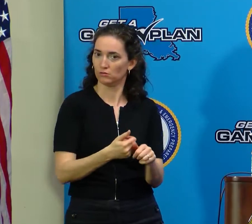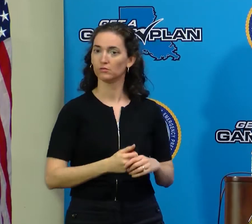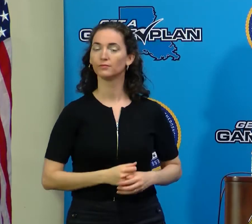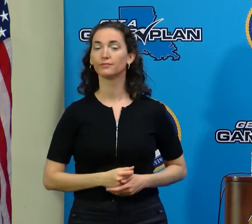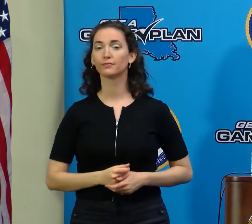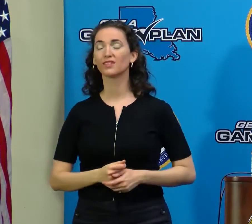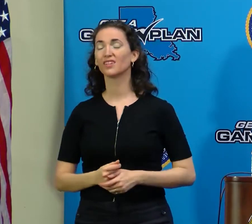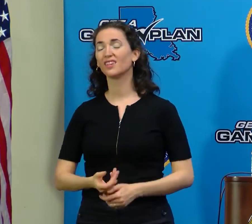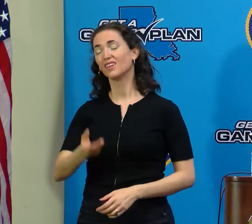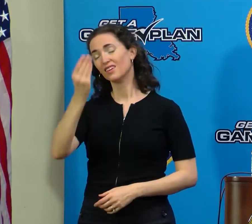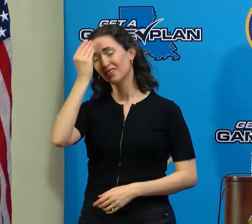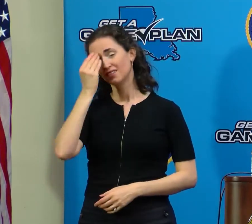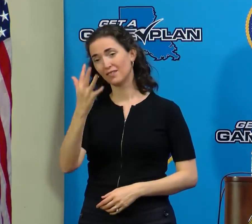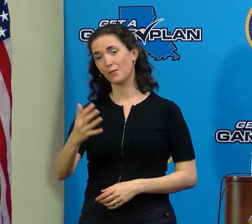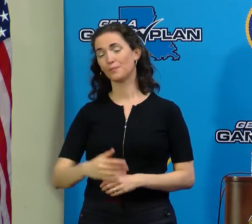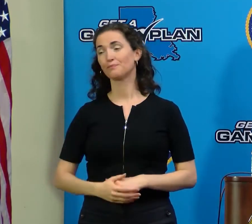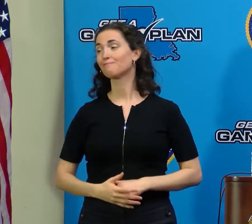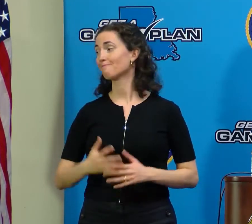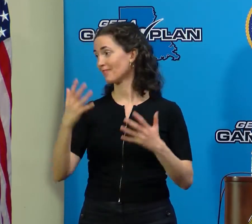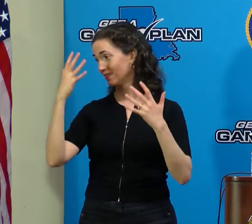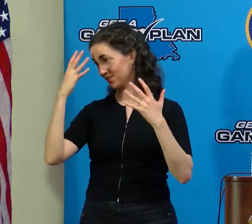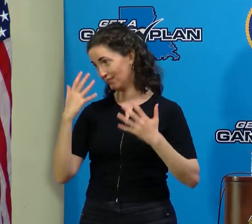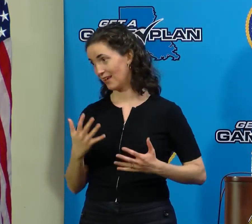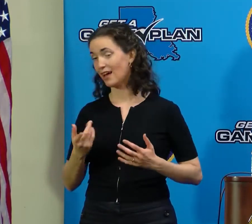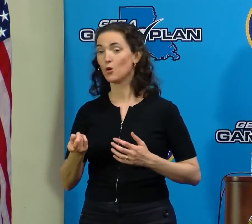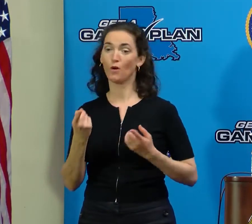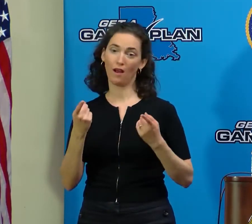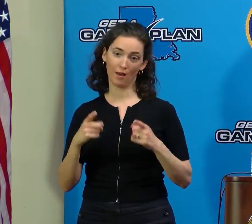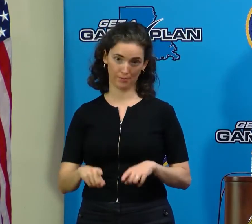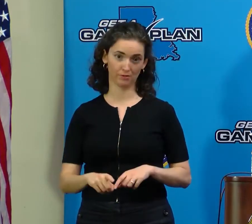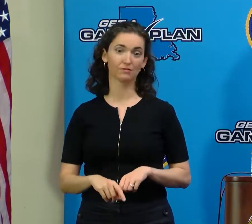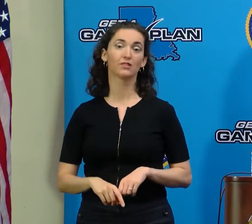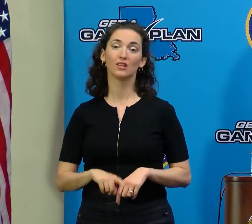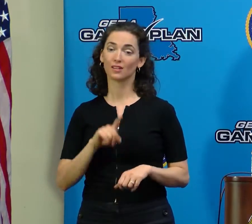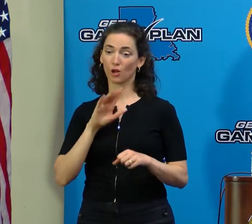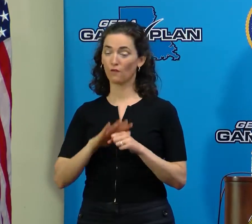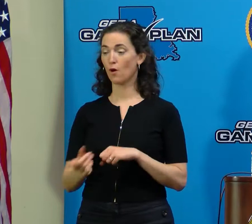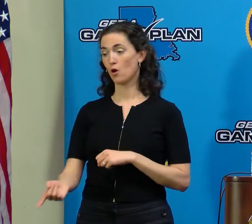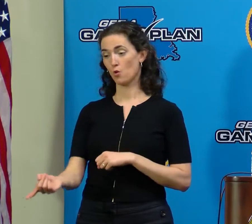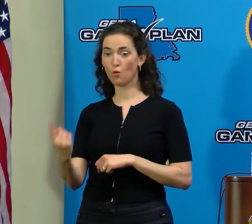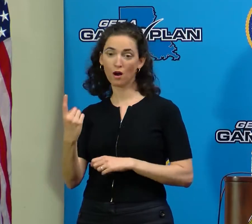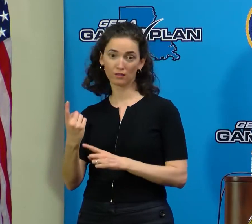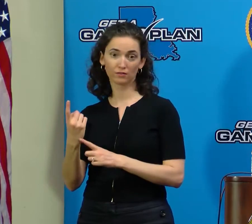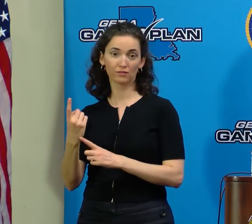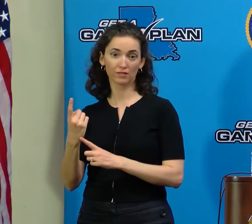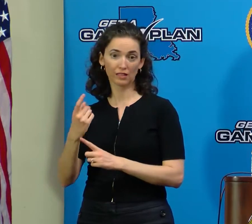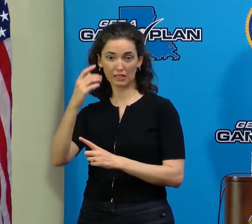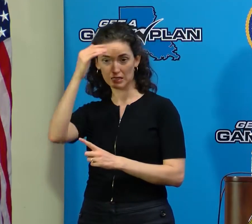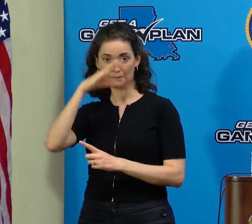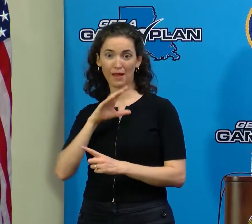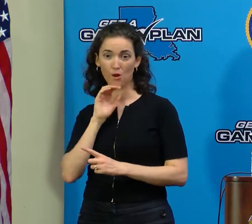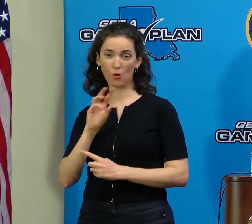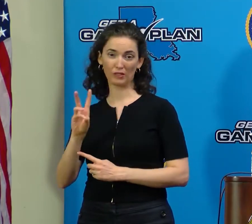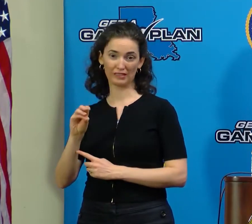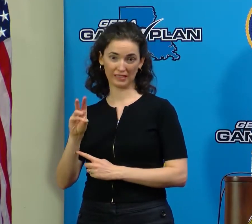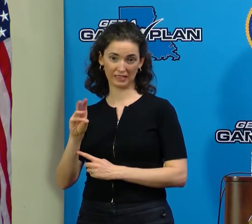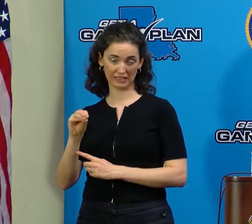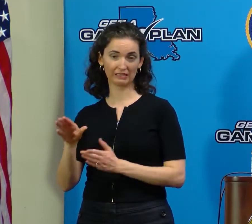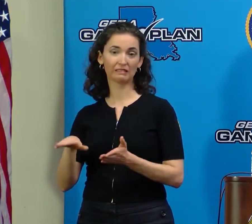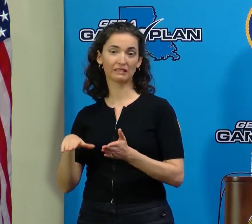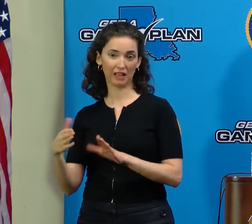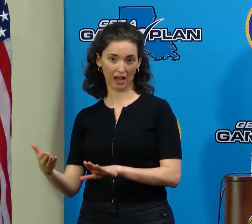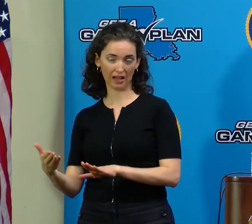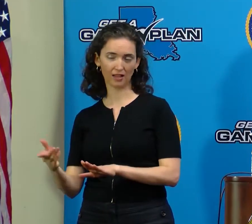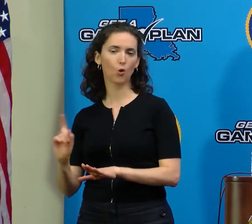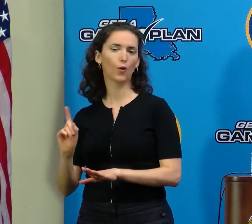Tragically, we can confirm one storm-weighted death so far. A 60-year-old man from Ascension Parish who